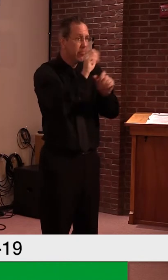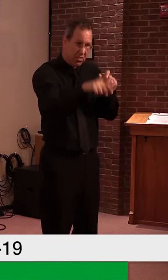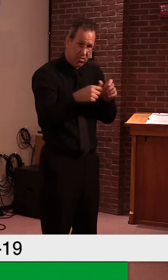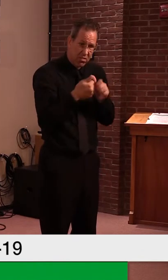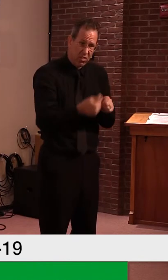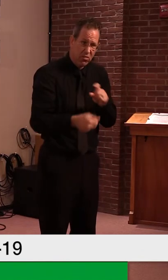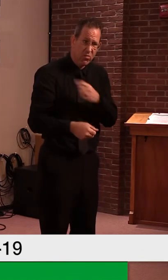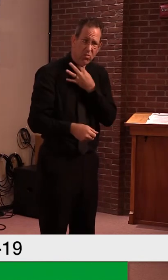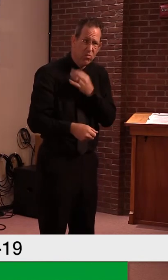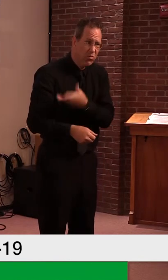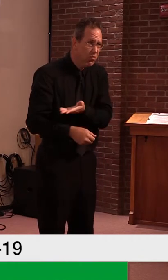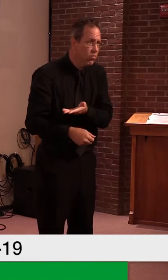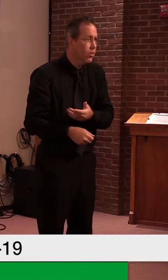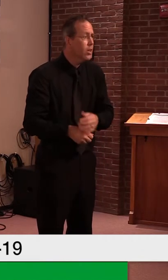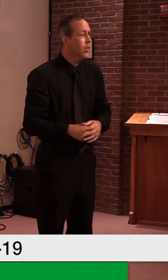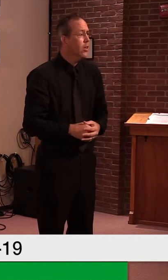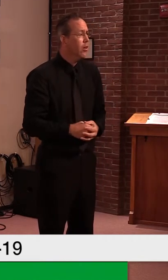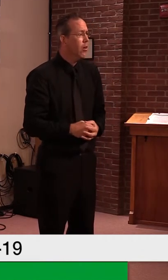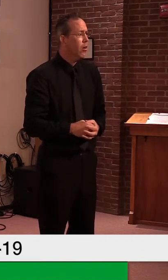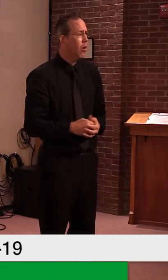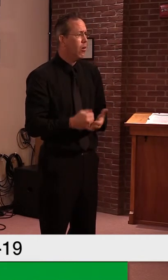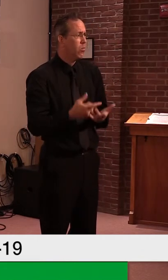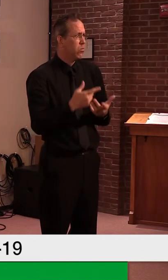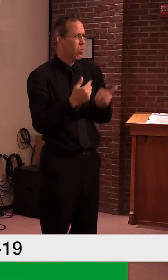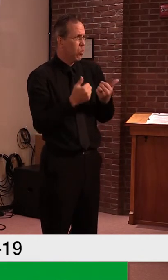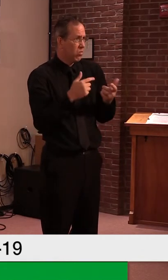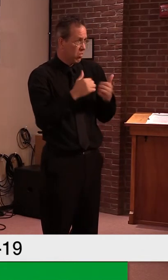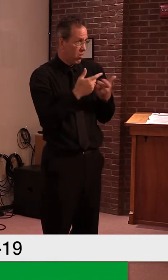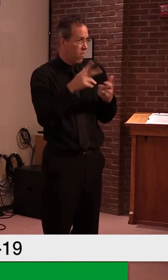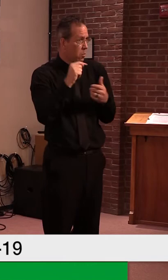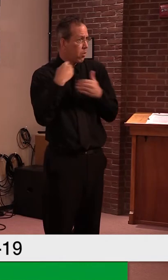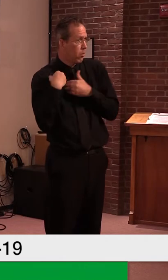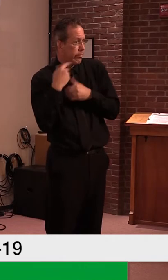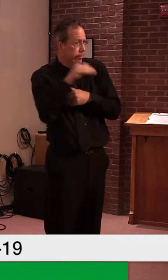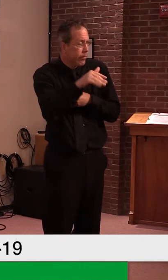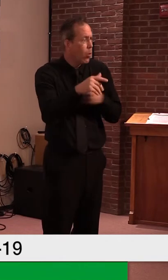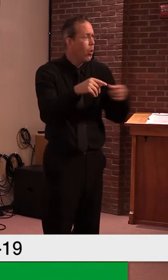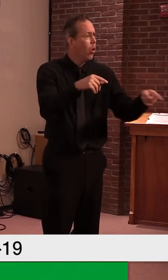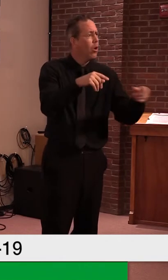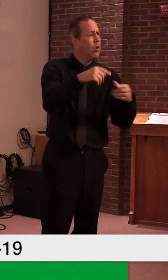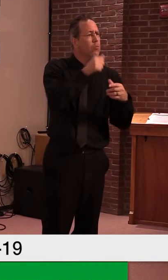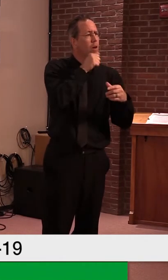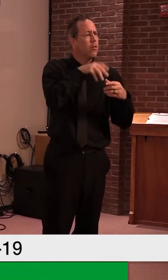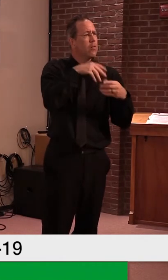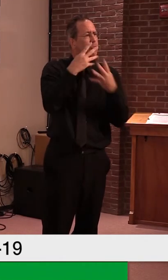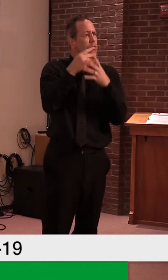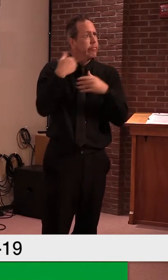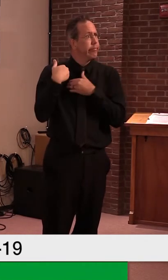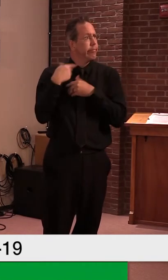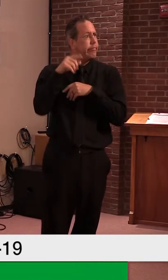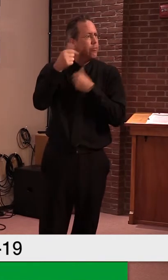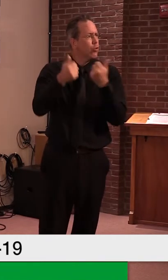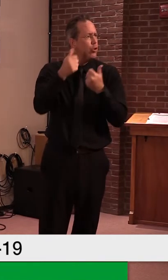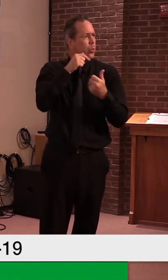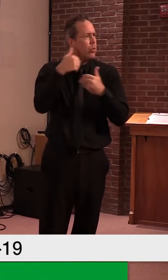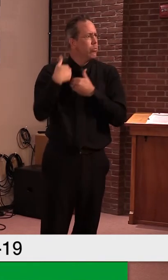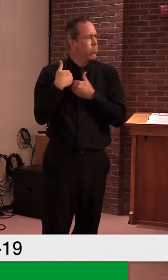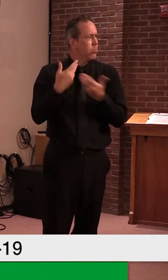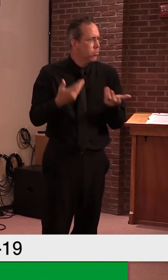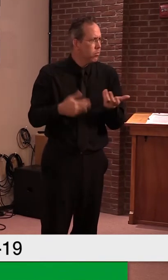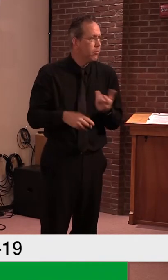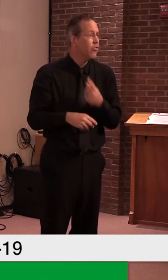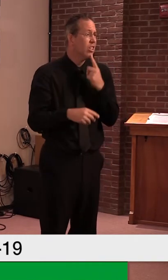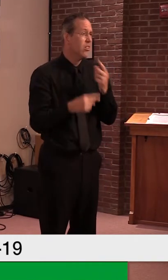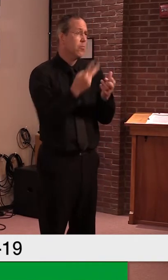of that certain entity, then yeah, I do expect that. At the same time, I also spec, the Department of